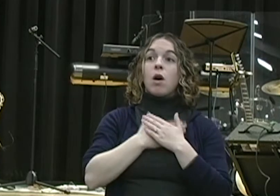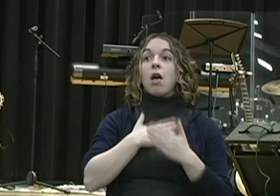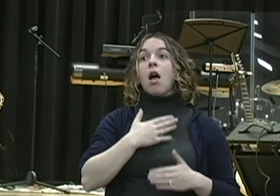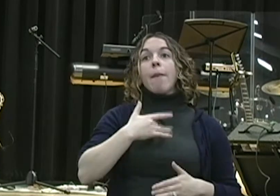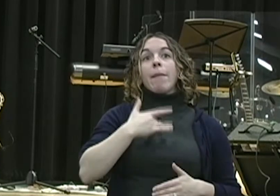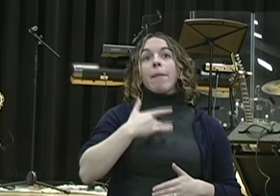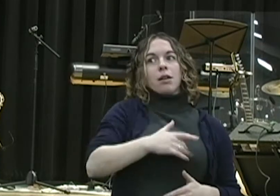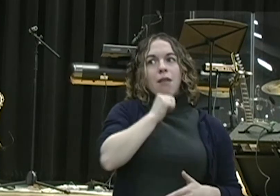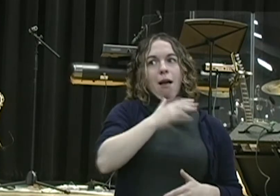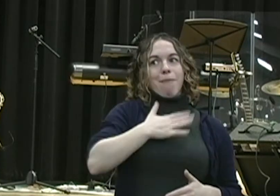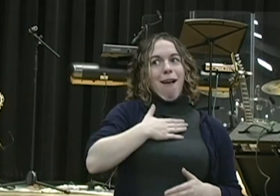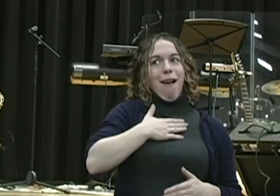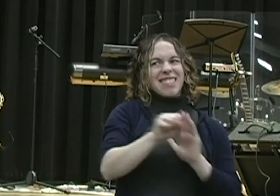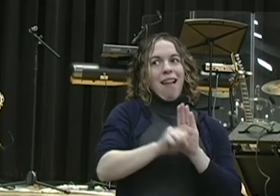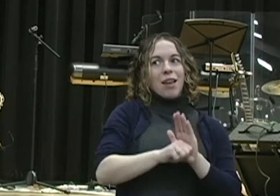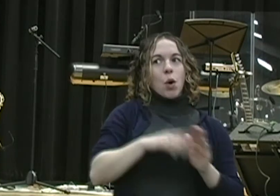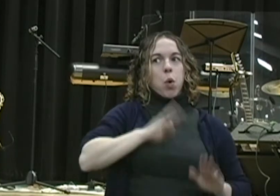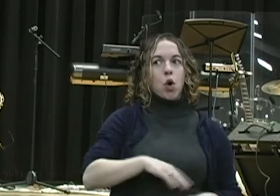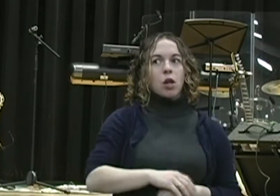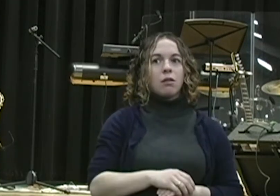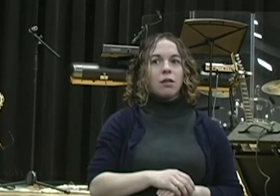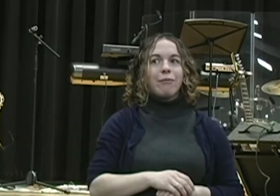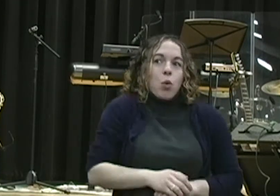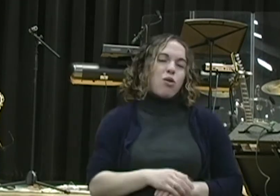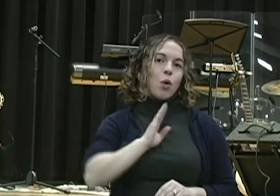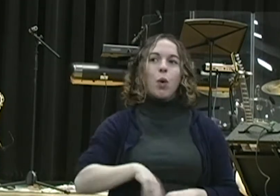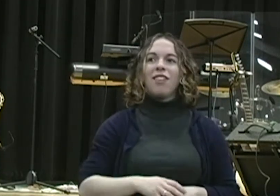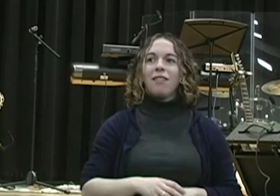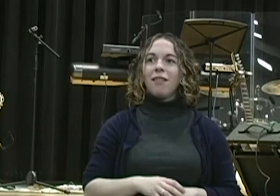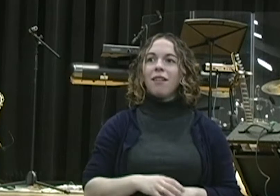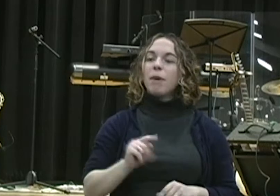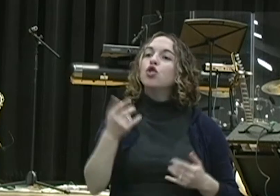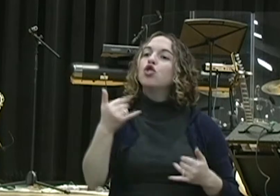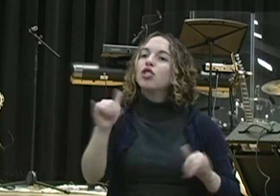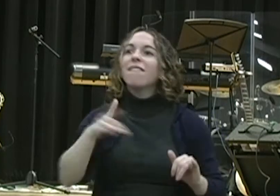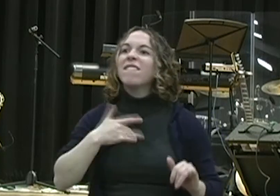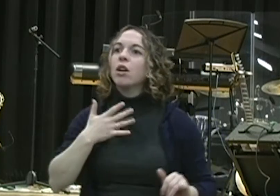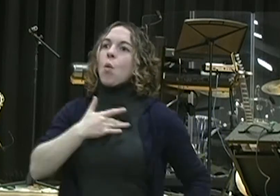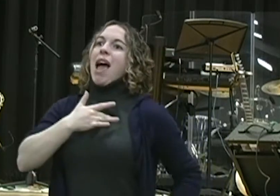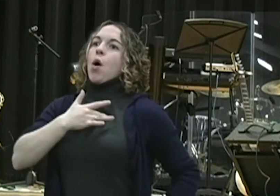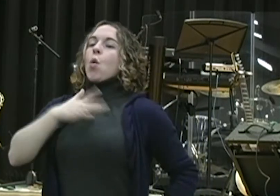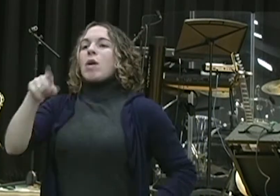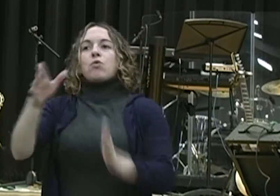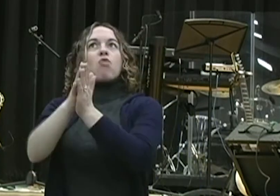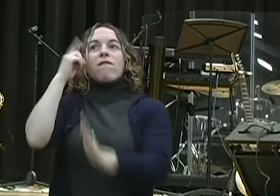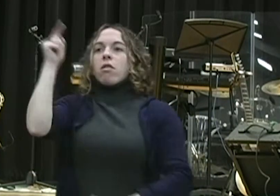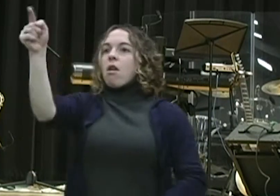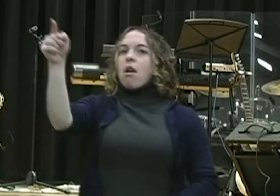But we should be moved by the things that are happening in the world. There should be no crisis that happens that